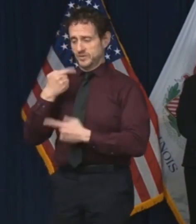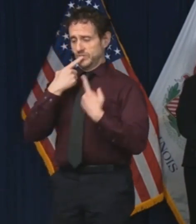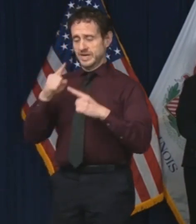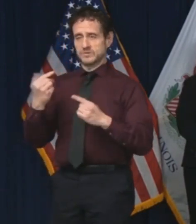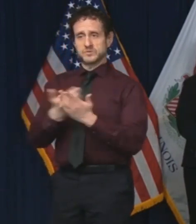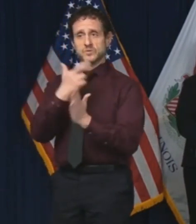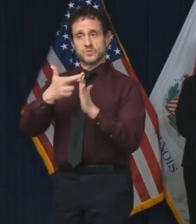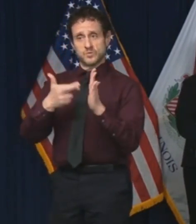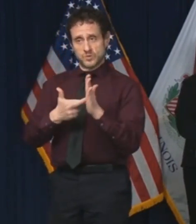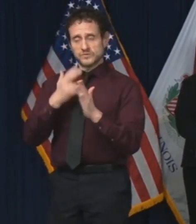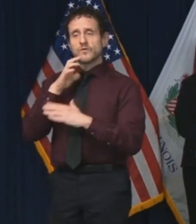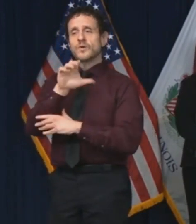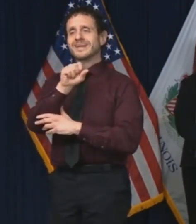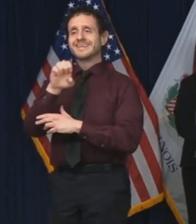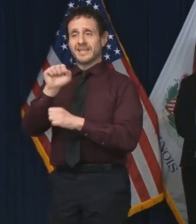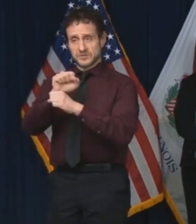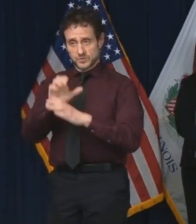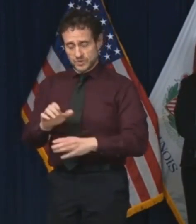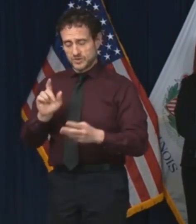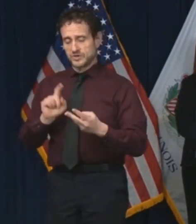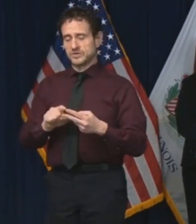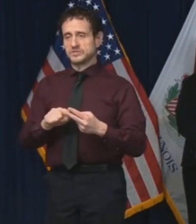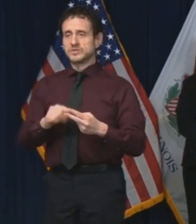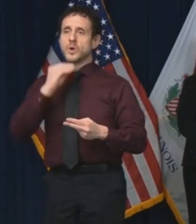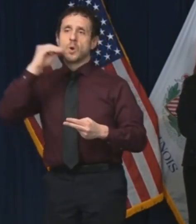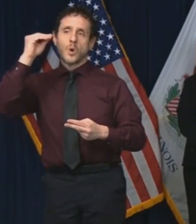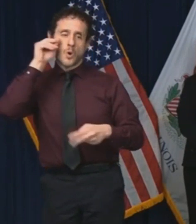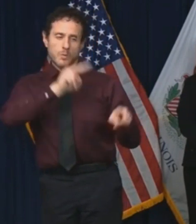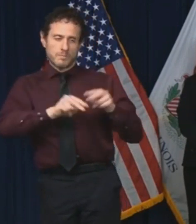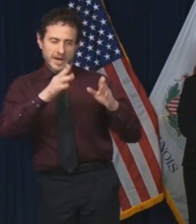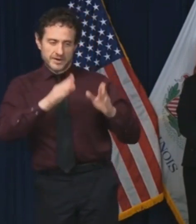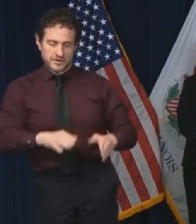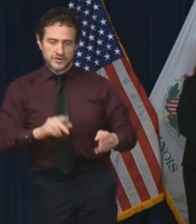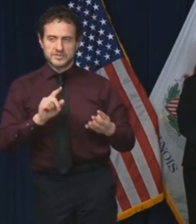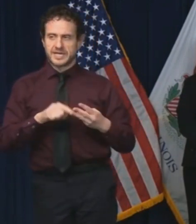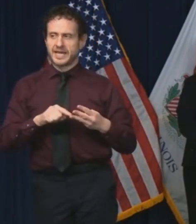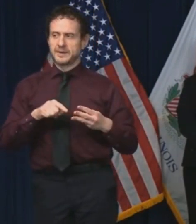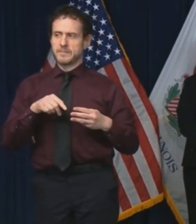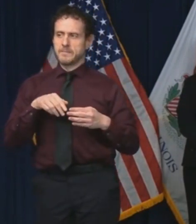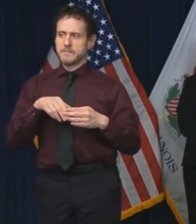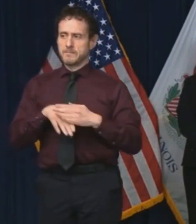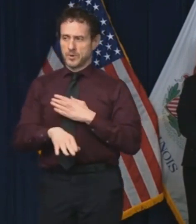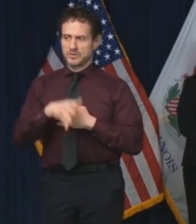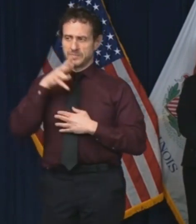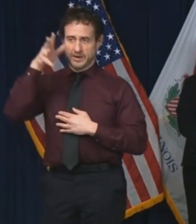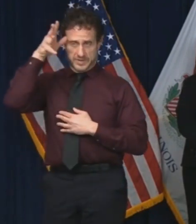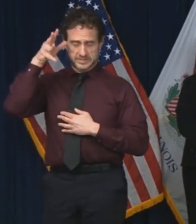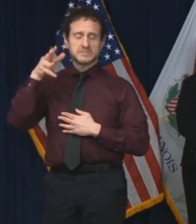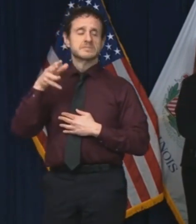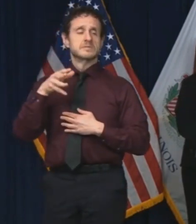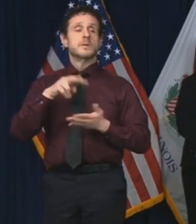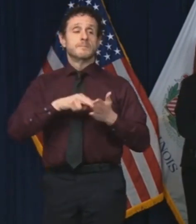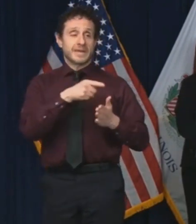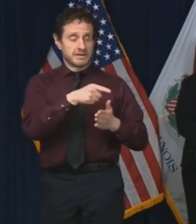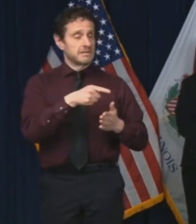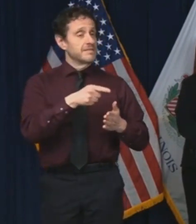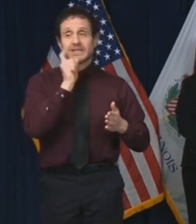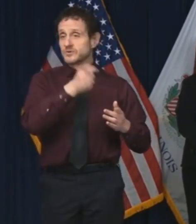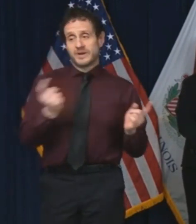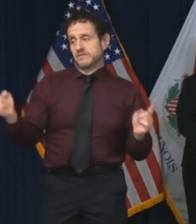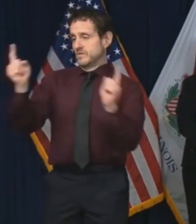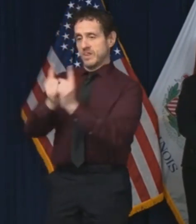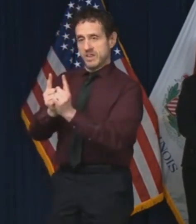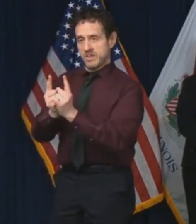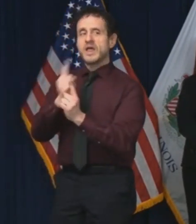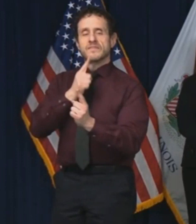guidelines for caseworkers, residential monitors, and birth parents, giving them the ability to use phone and